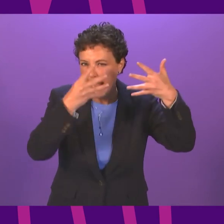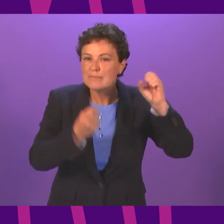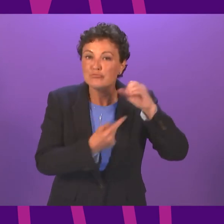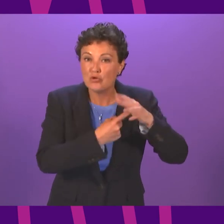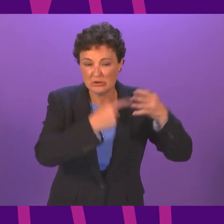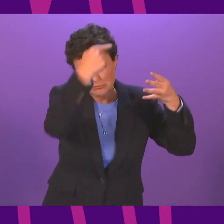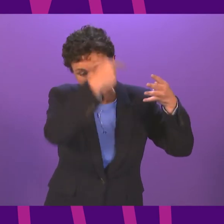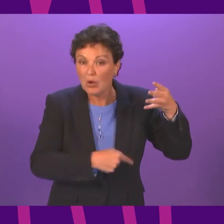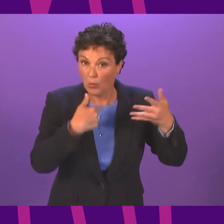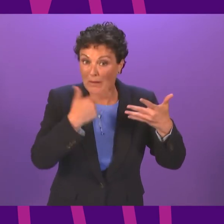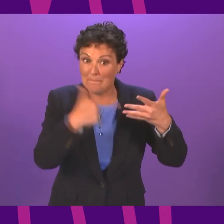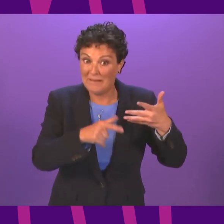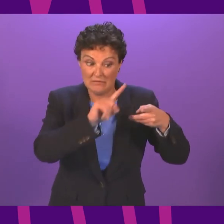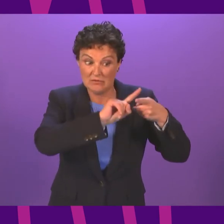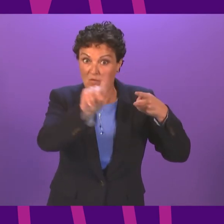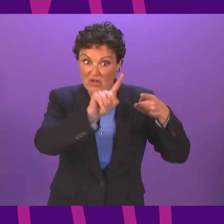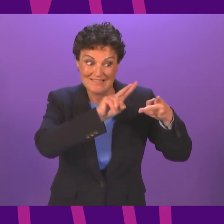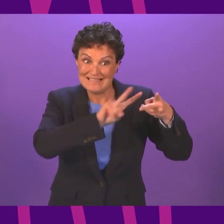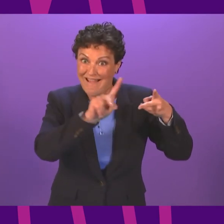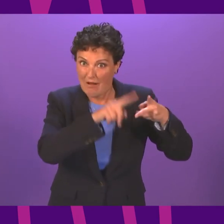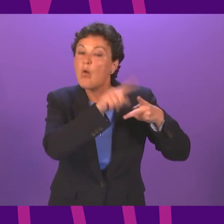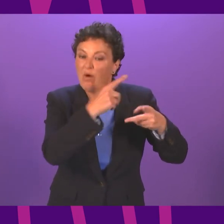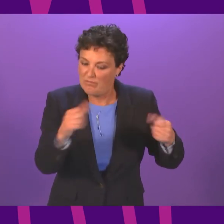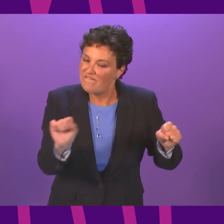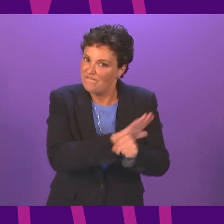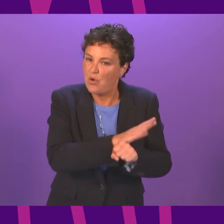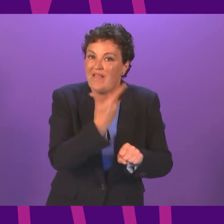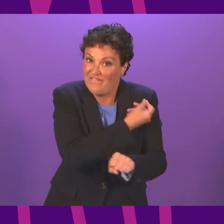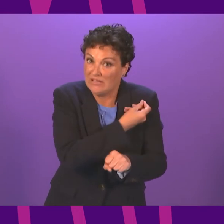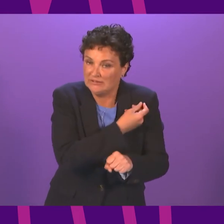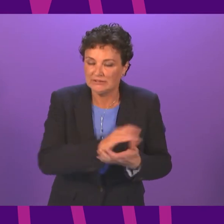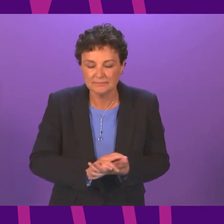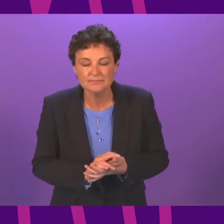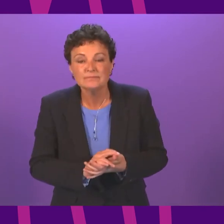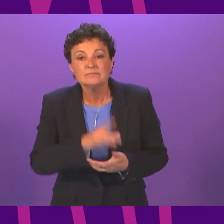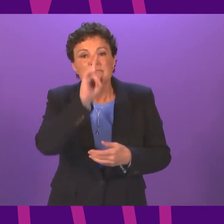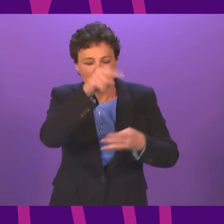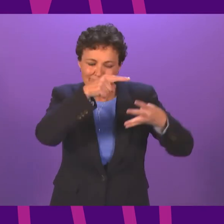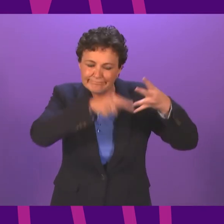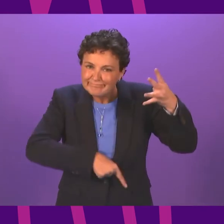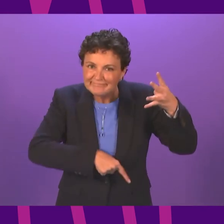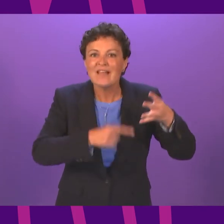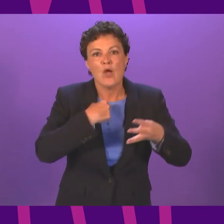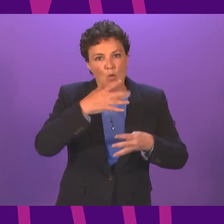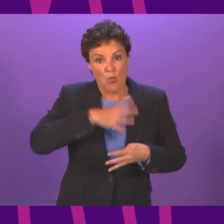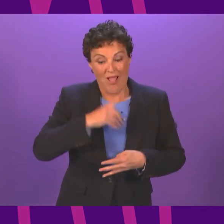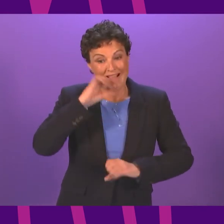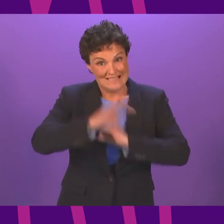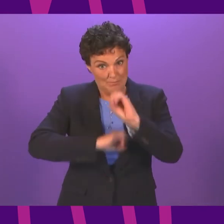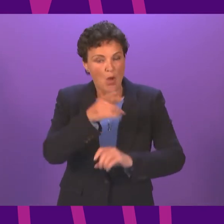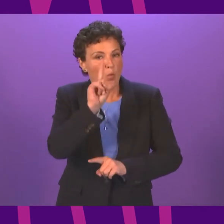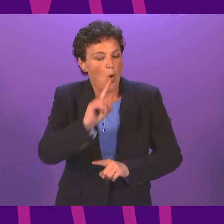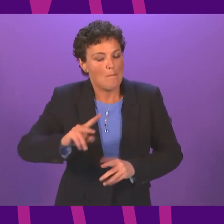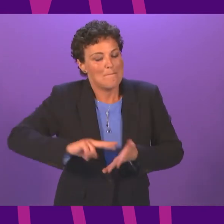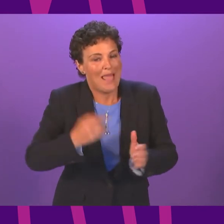hopefully very few, who don't attend a scheduled appointment. These caveats, of course, apply to the other vaccination milestones I'm about to set